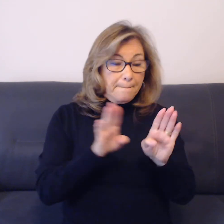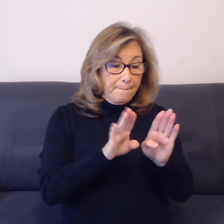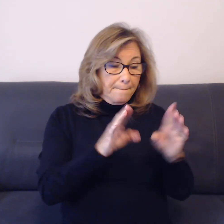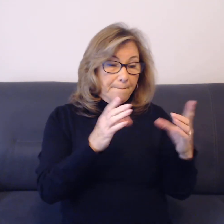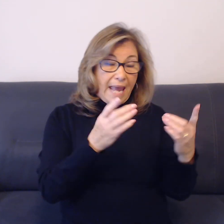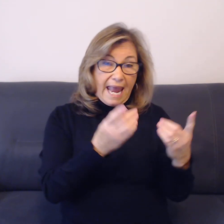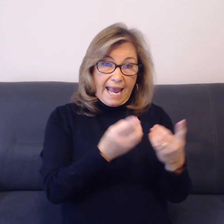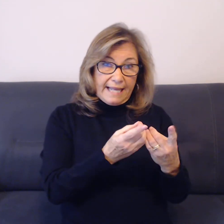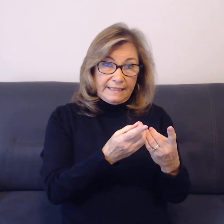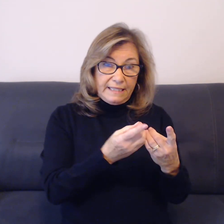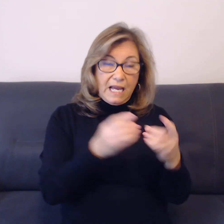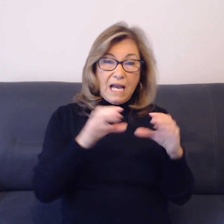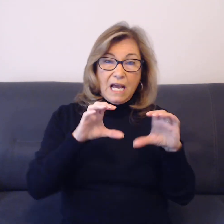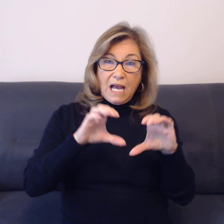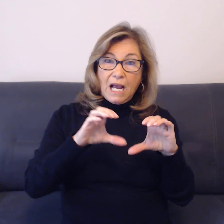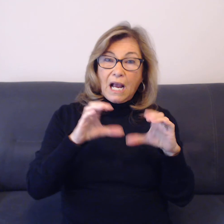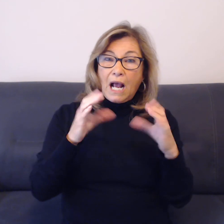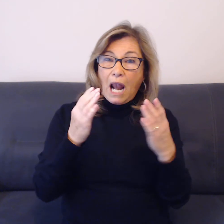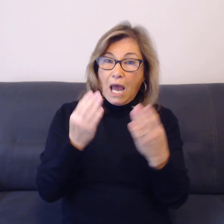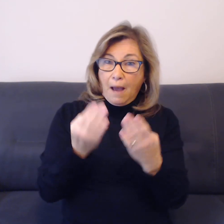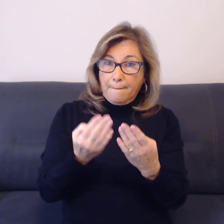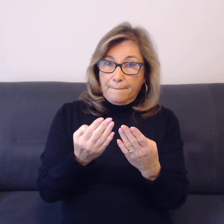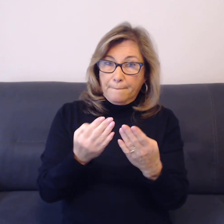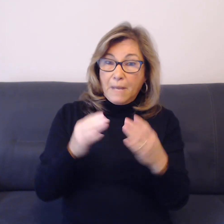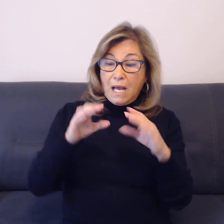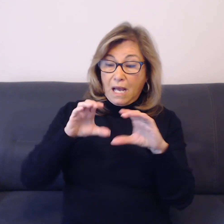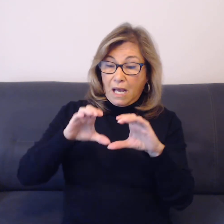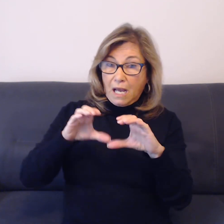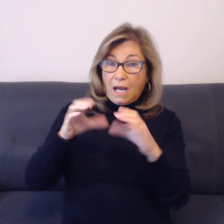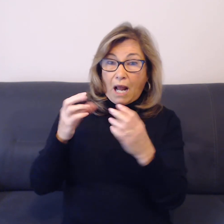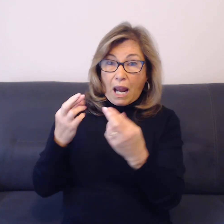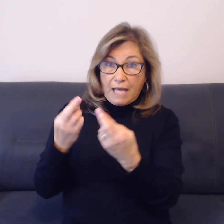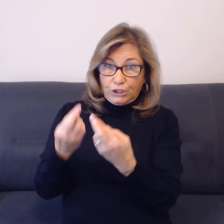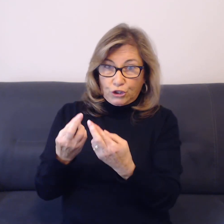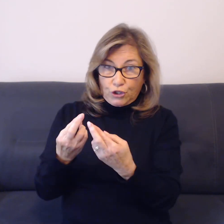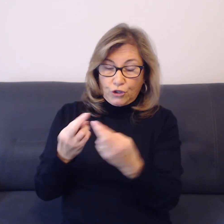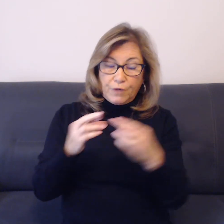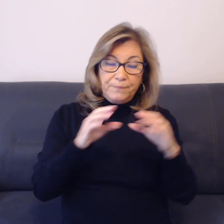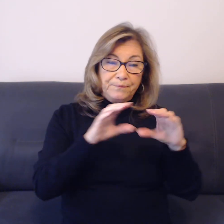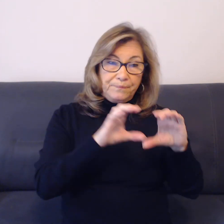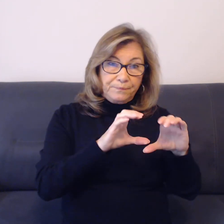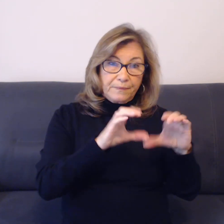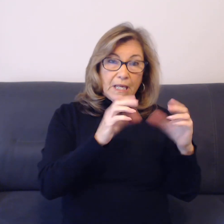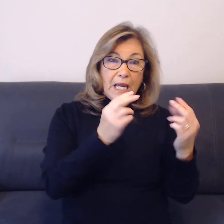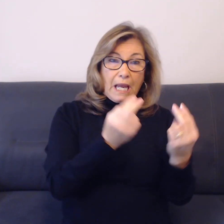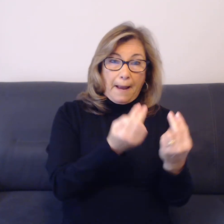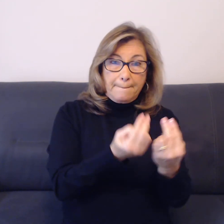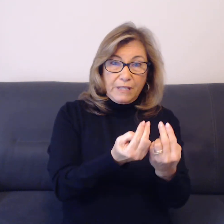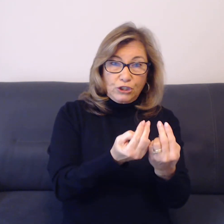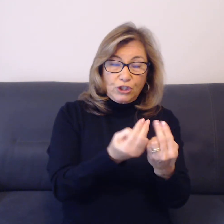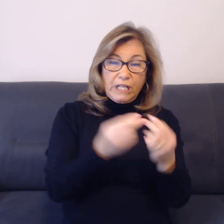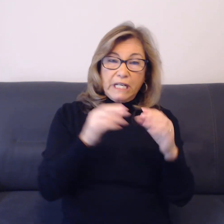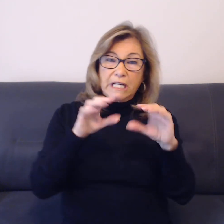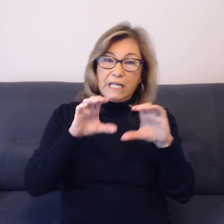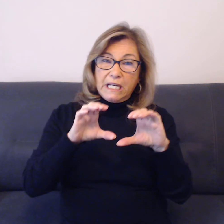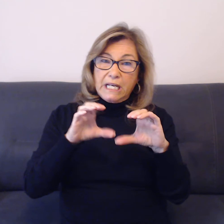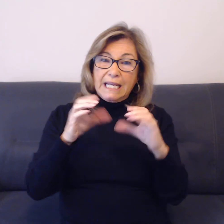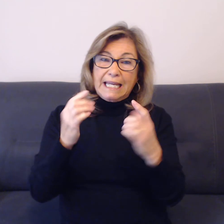Club. Cluster. Commission. Council. Crew.